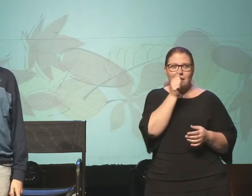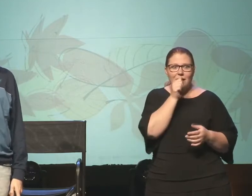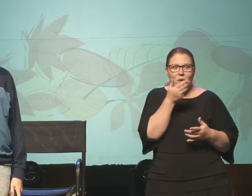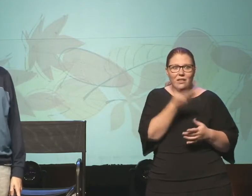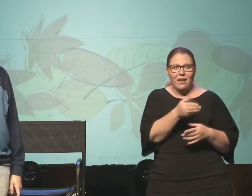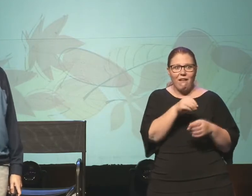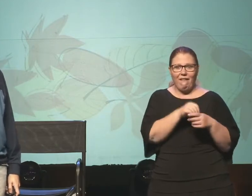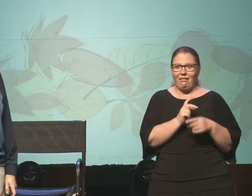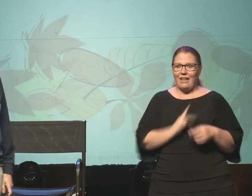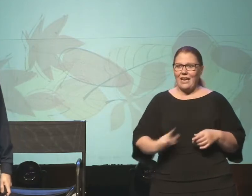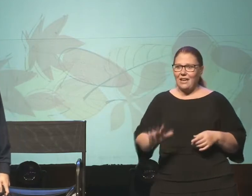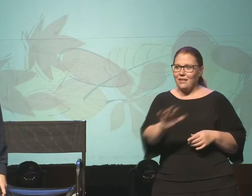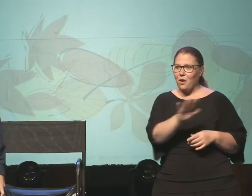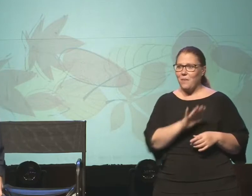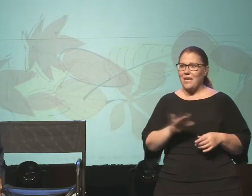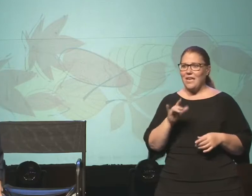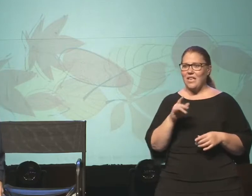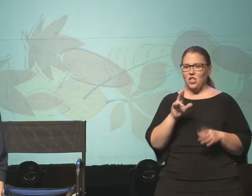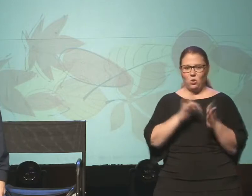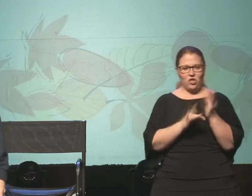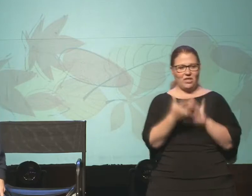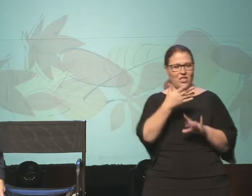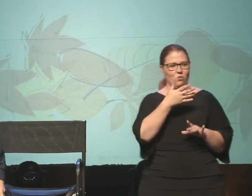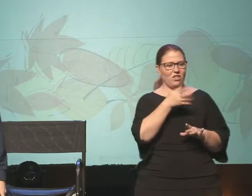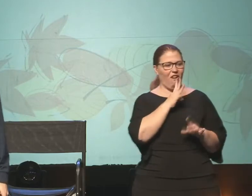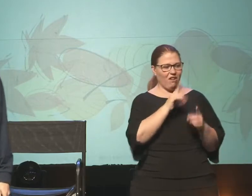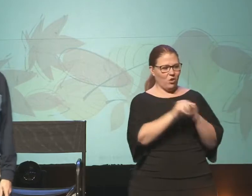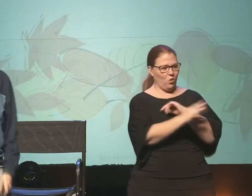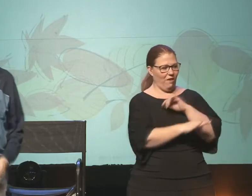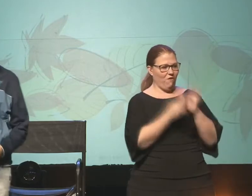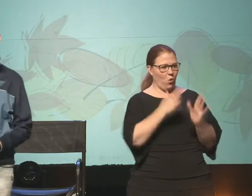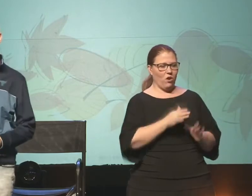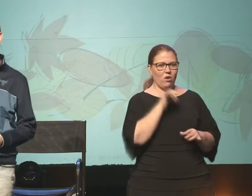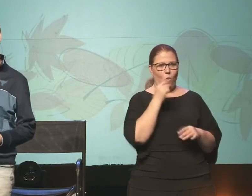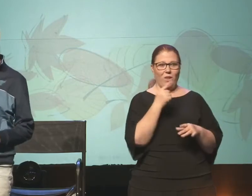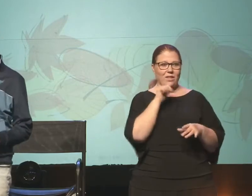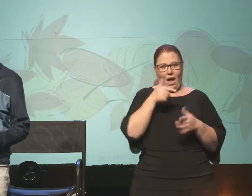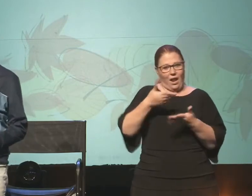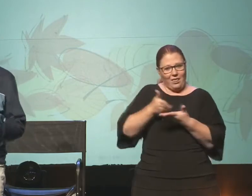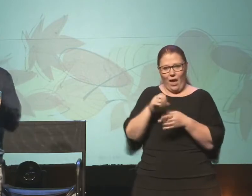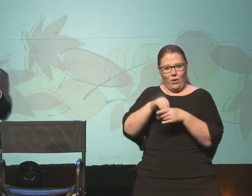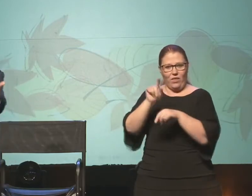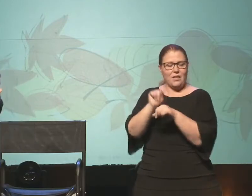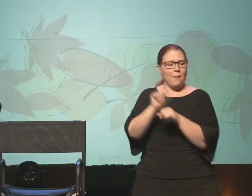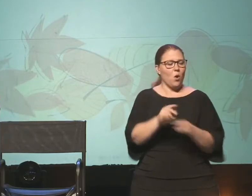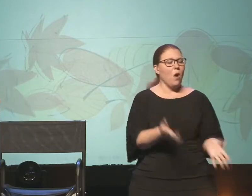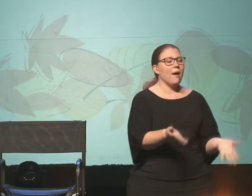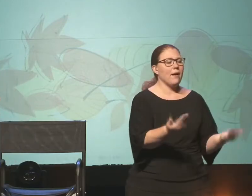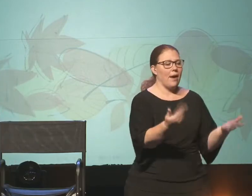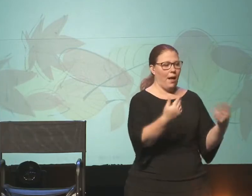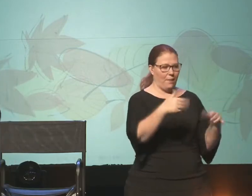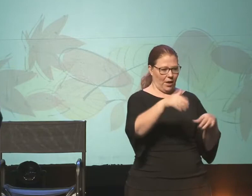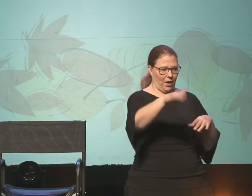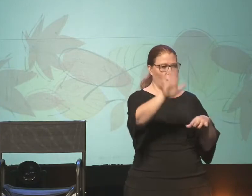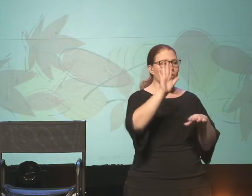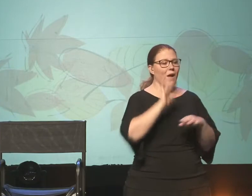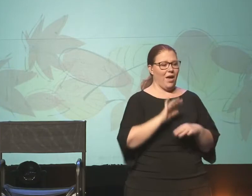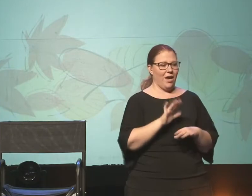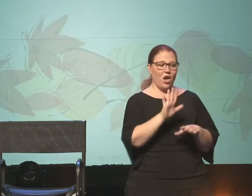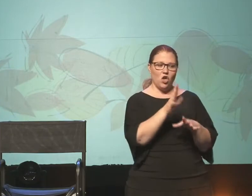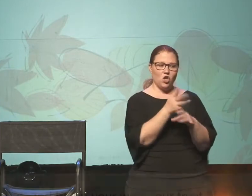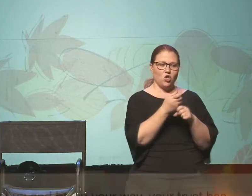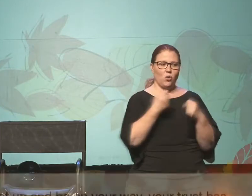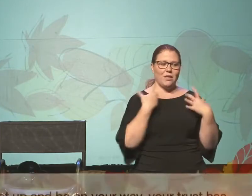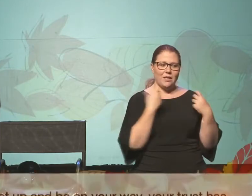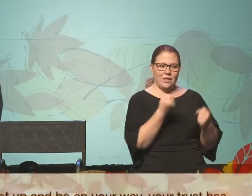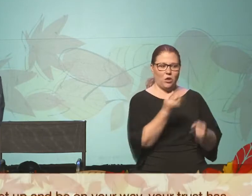And so he says to this foreigner, this one who's not allowed inside the temple, get up. Be on your way. Your trust has